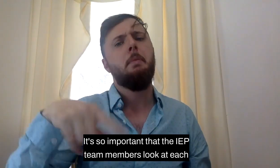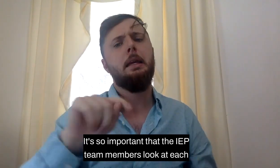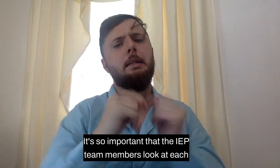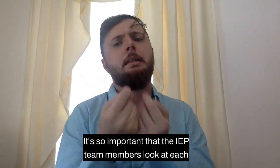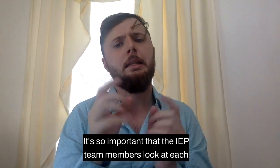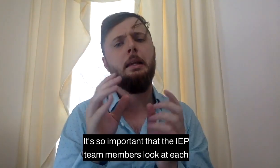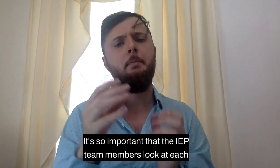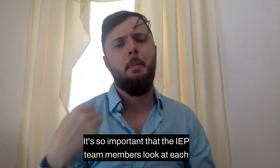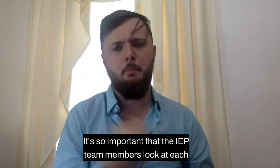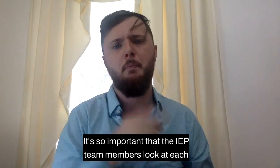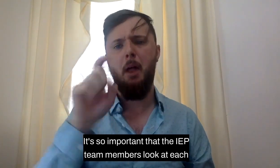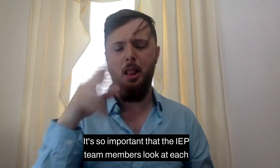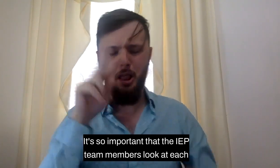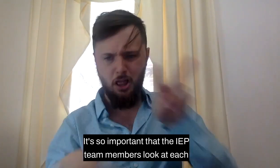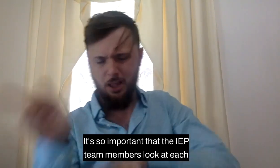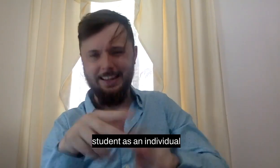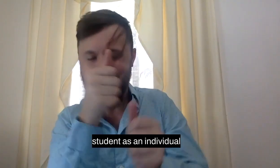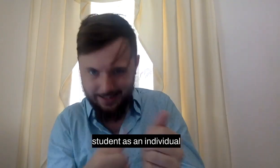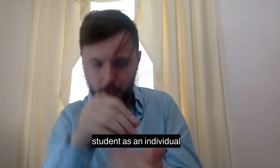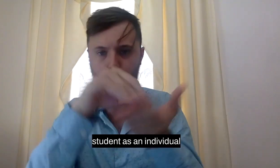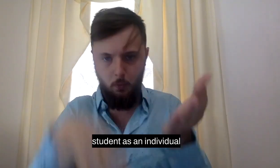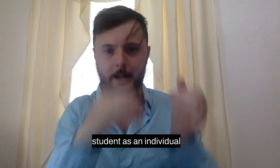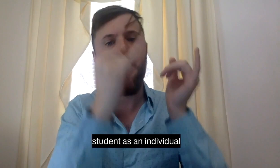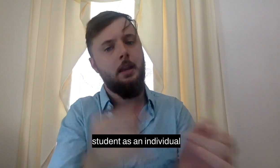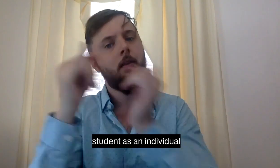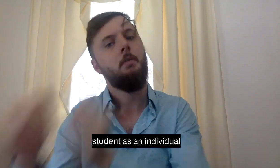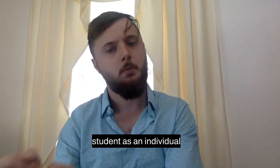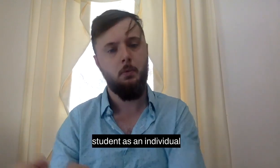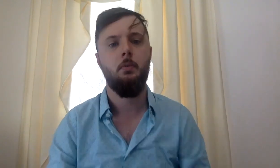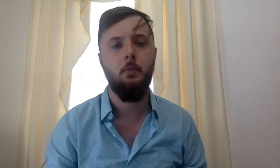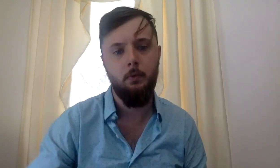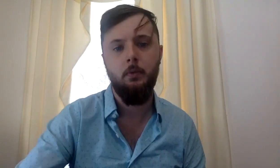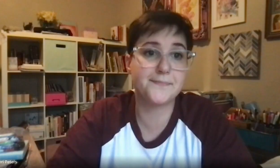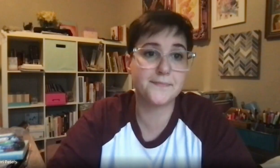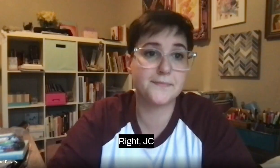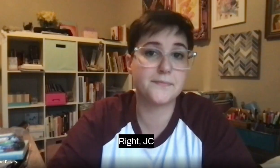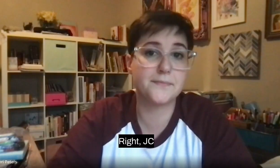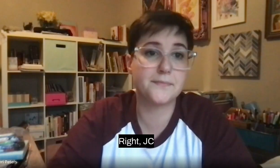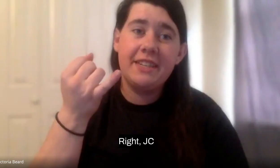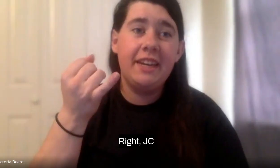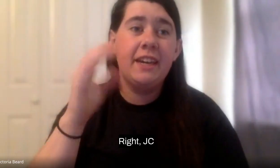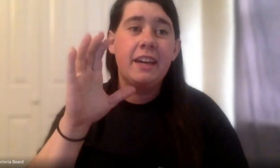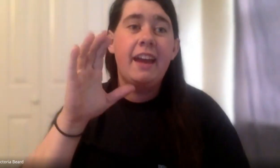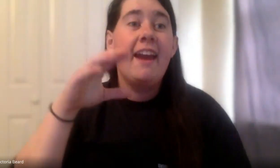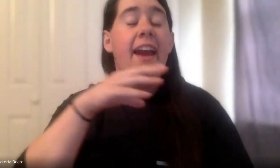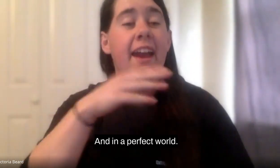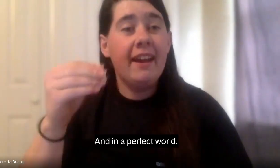that the IEP team members look at each student as an individual. Right, JC. And